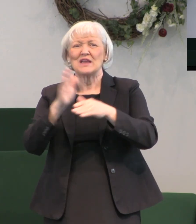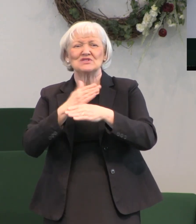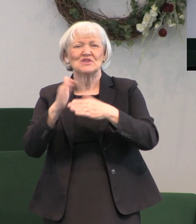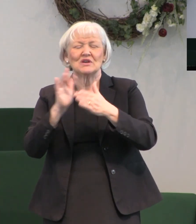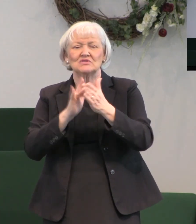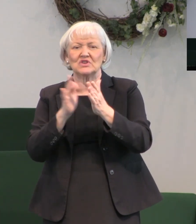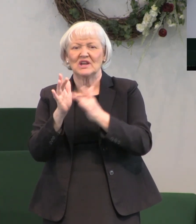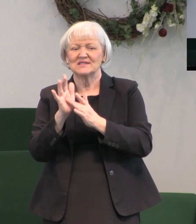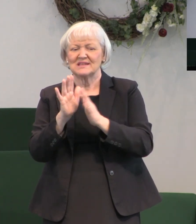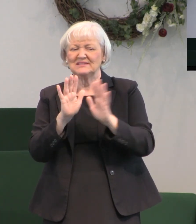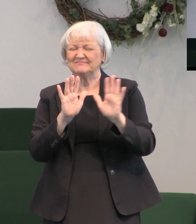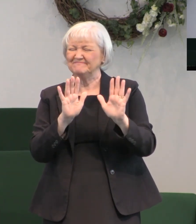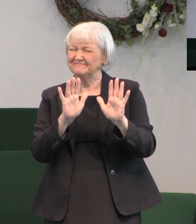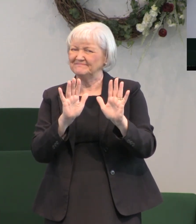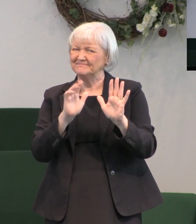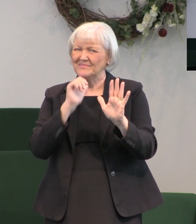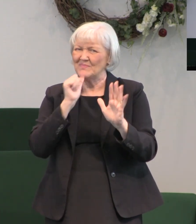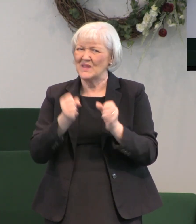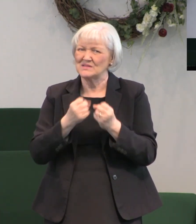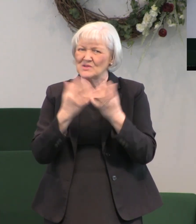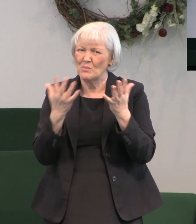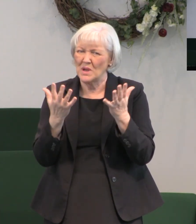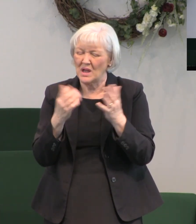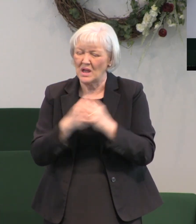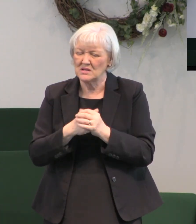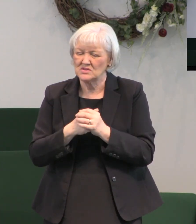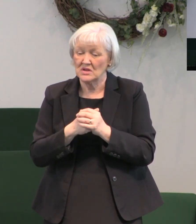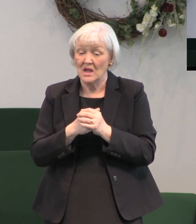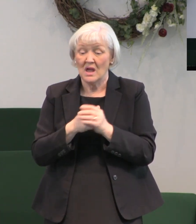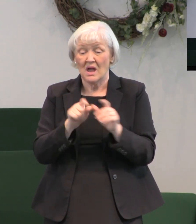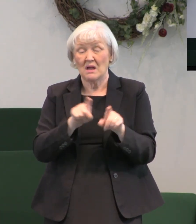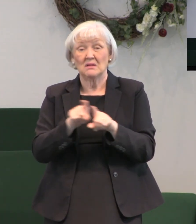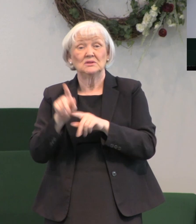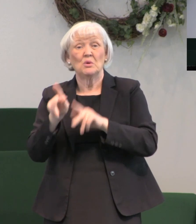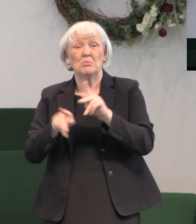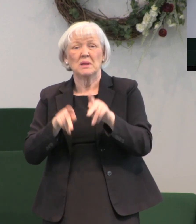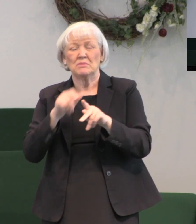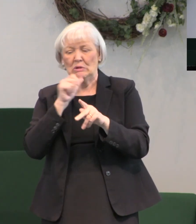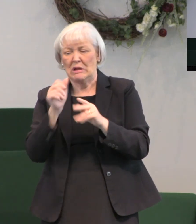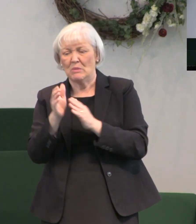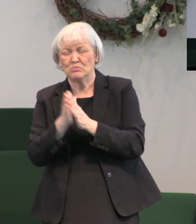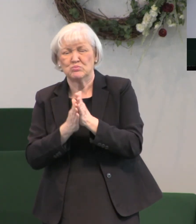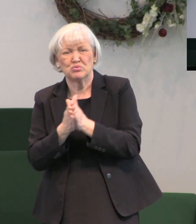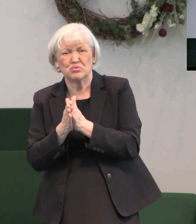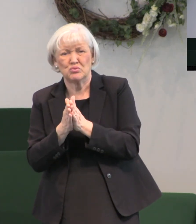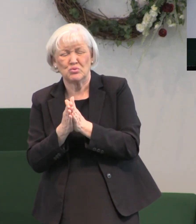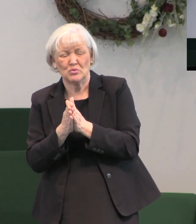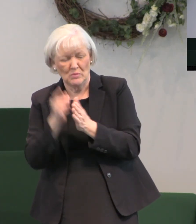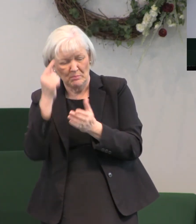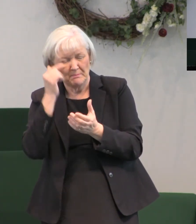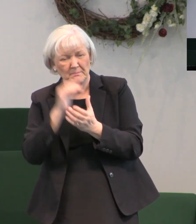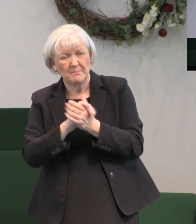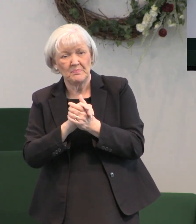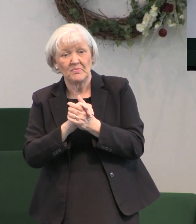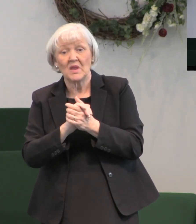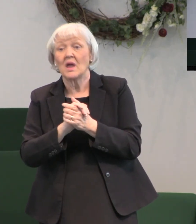as a whole Americans are not so eager to believe and respond but it's still our command